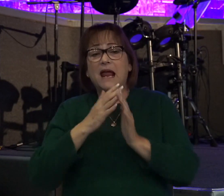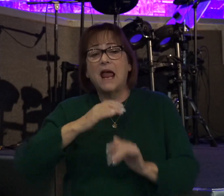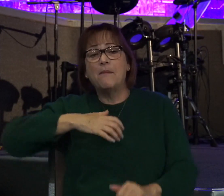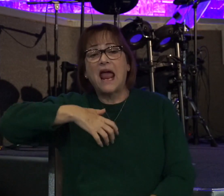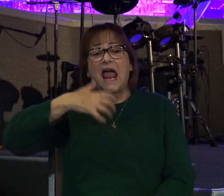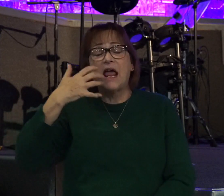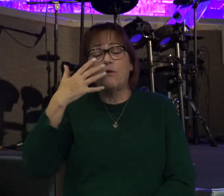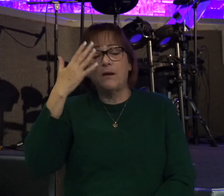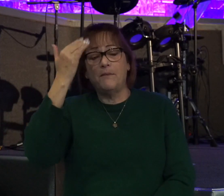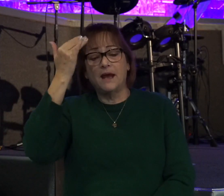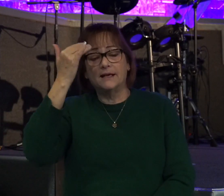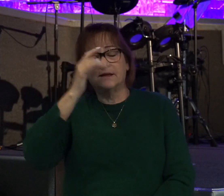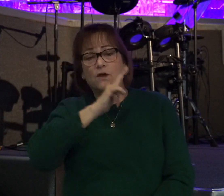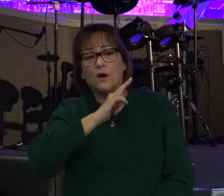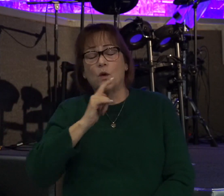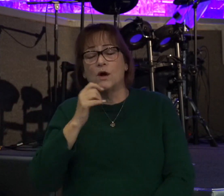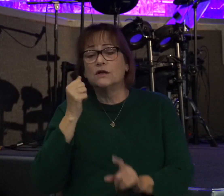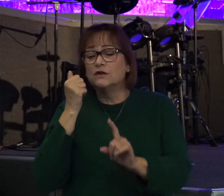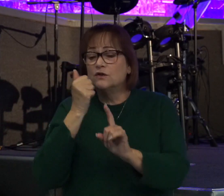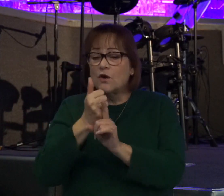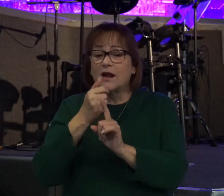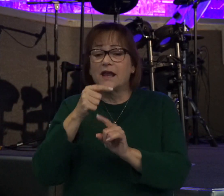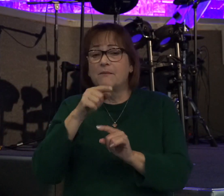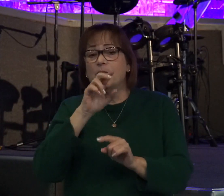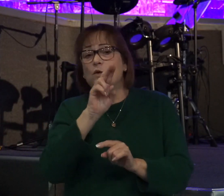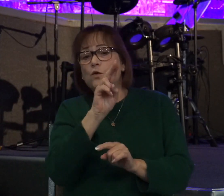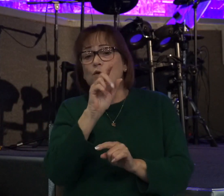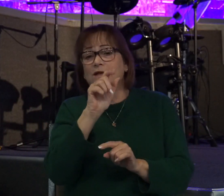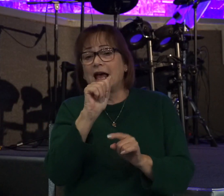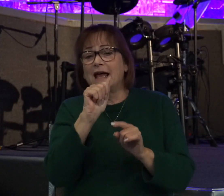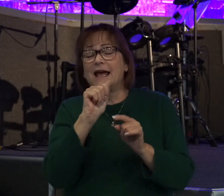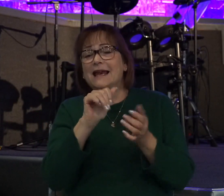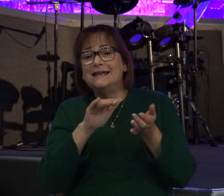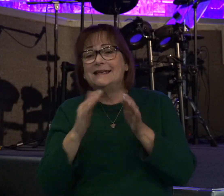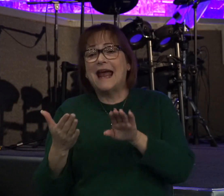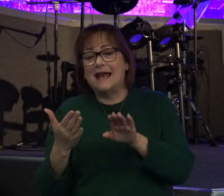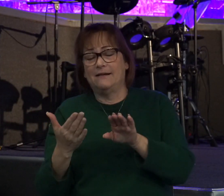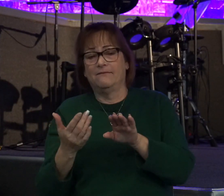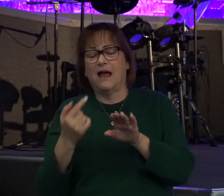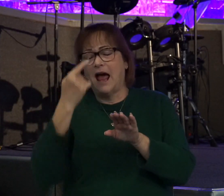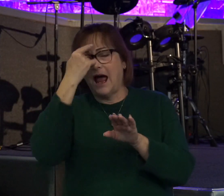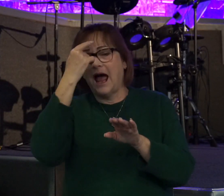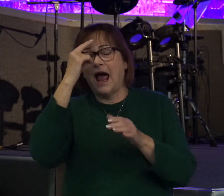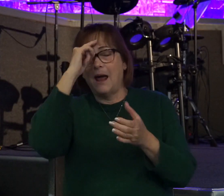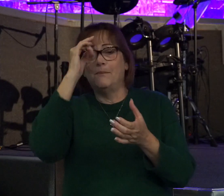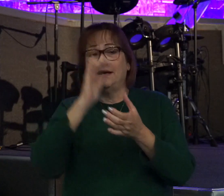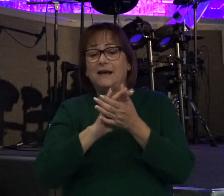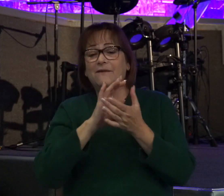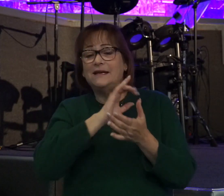because the Lord struck Uzzah dead for touching the ark. I believe David became angry with the Lord.